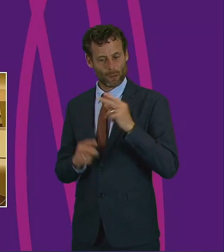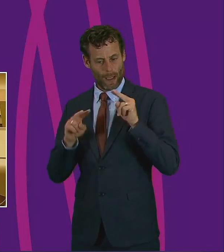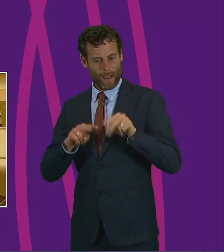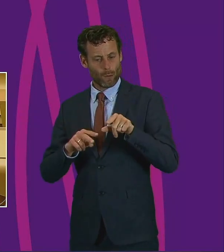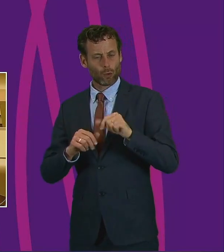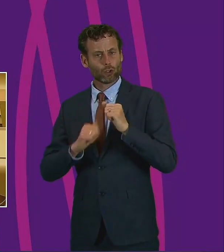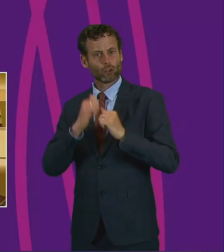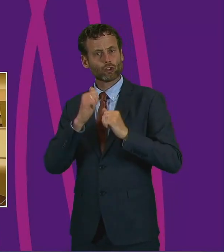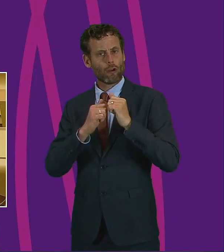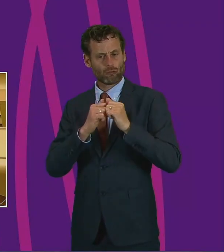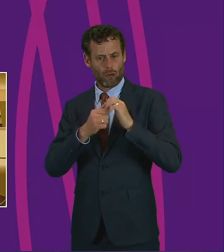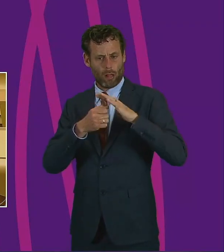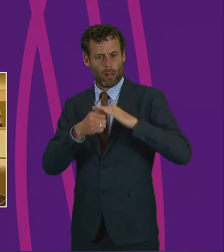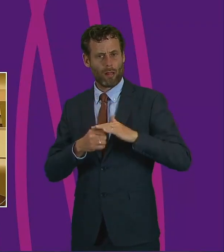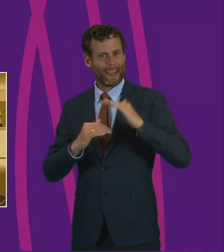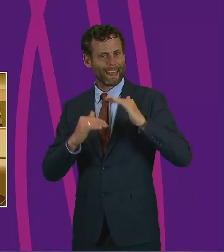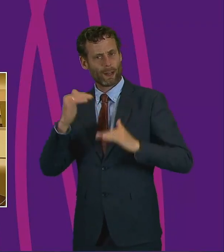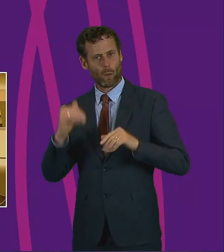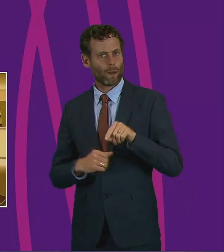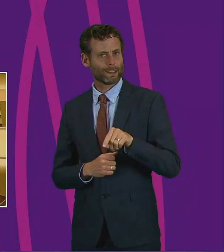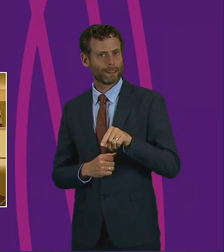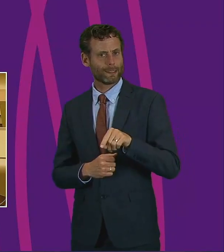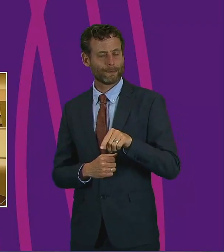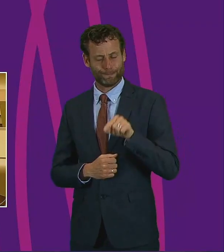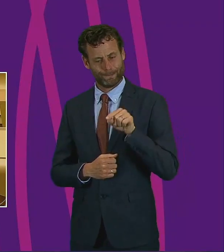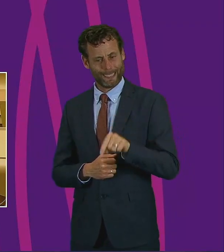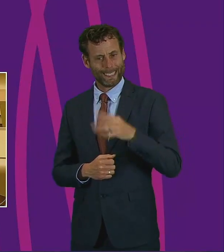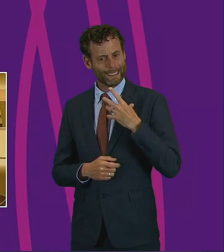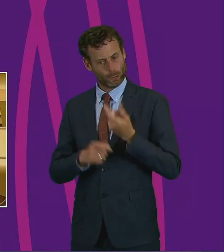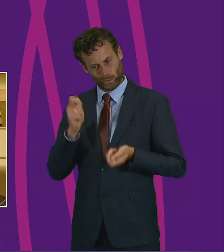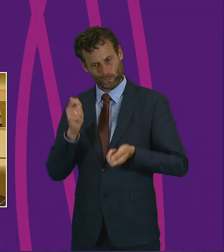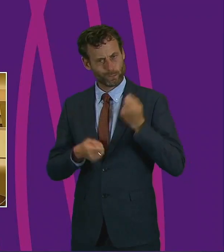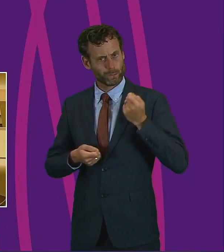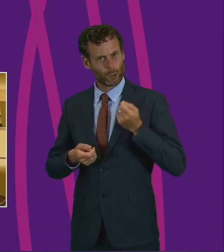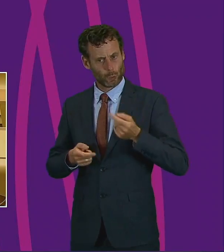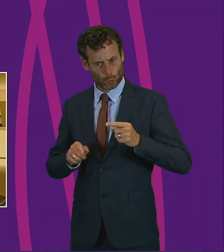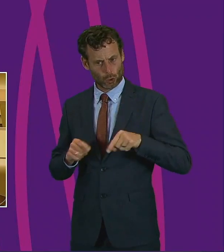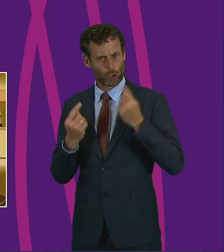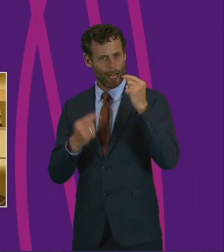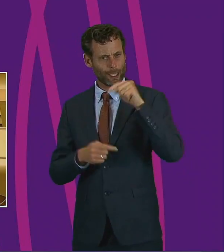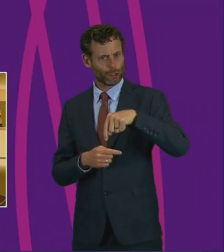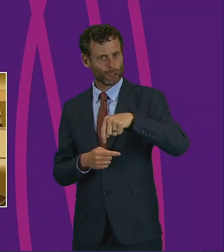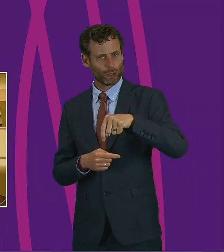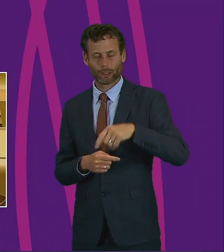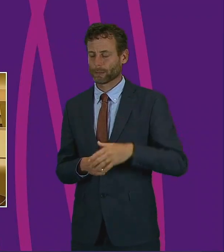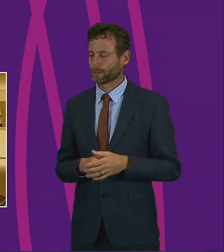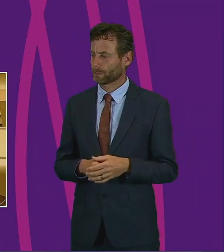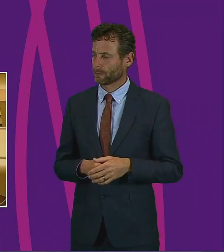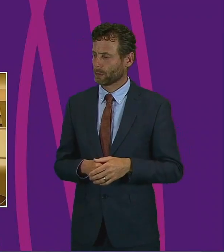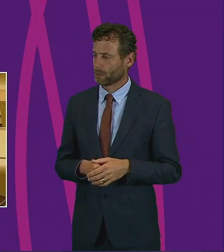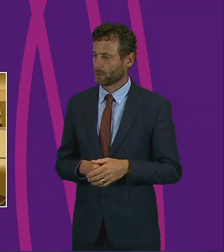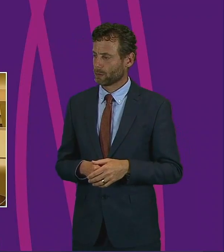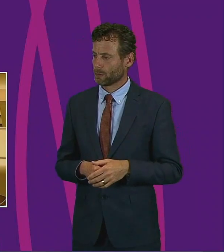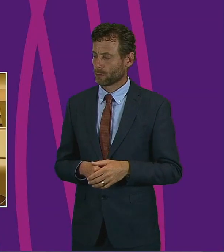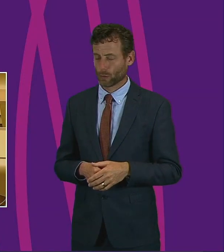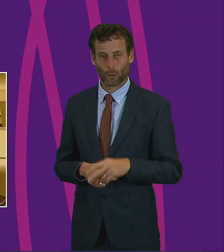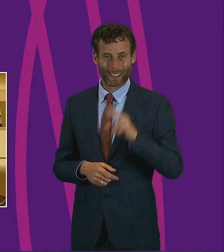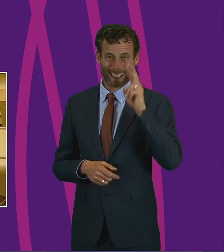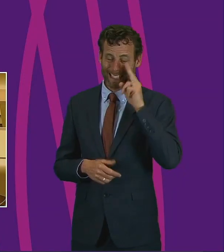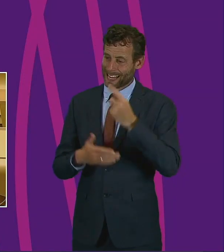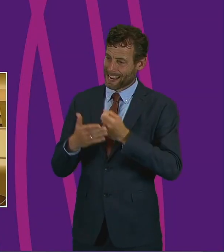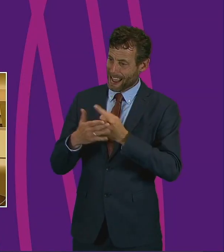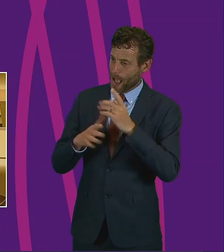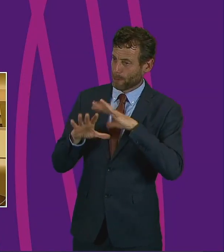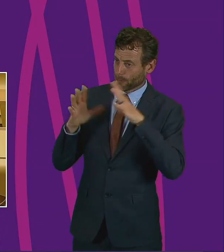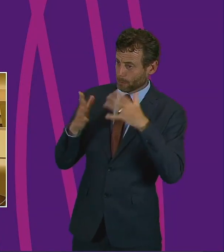inequalities that we have to challenge ourselves on, as well as just what's been happening in the global pandemic that